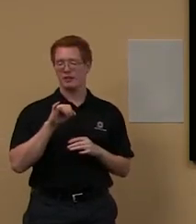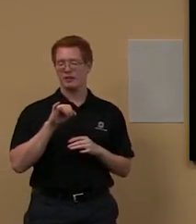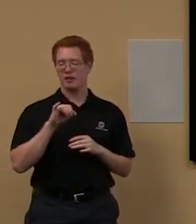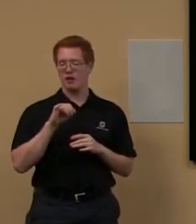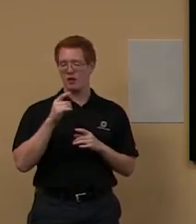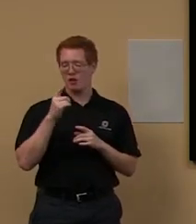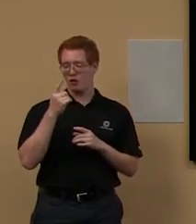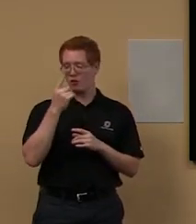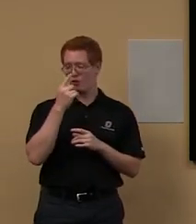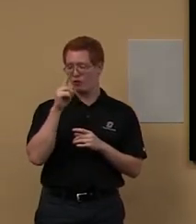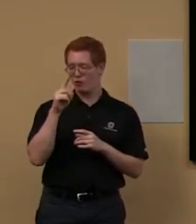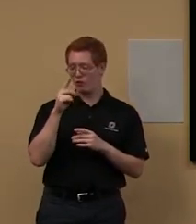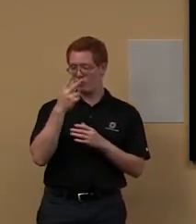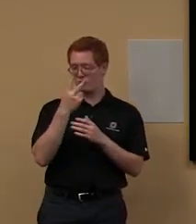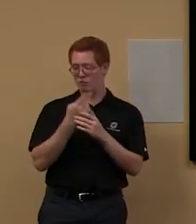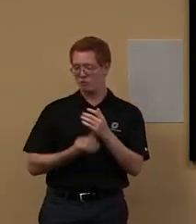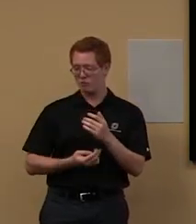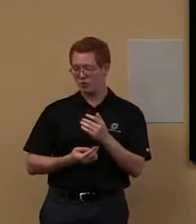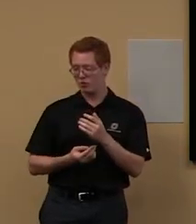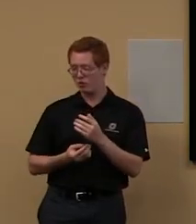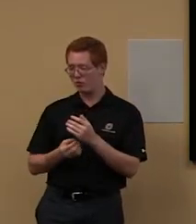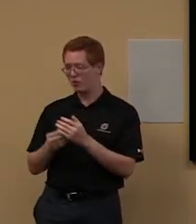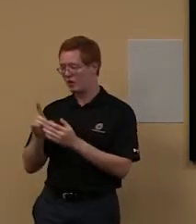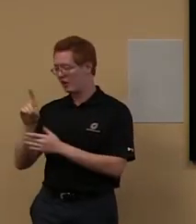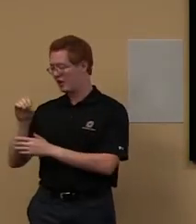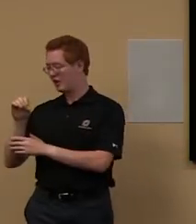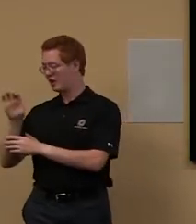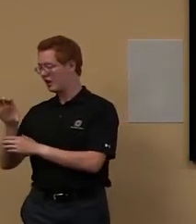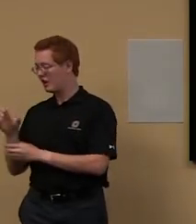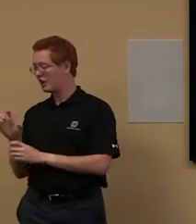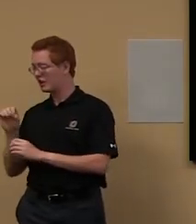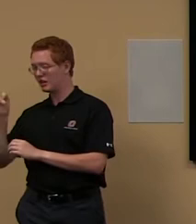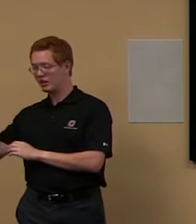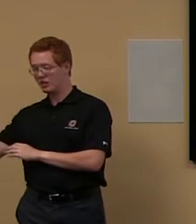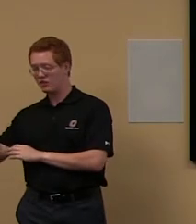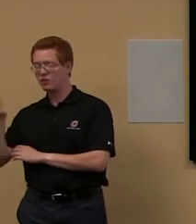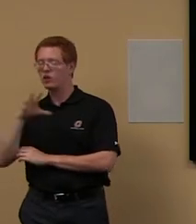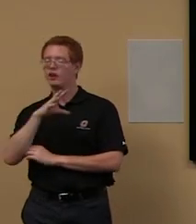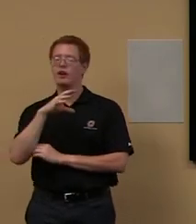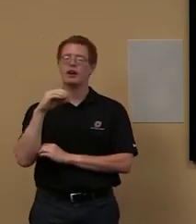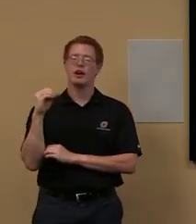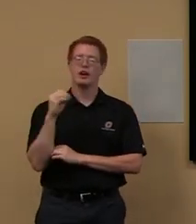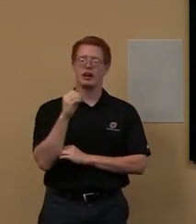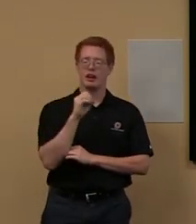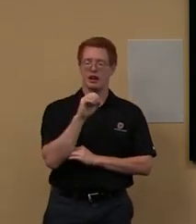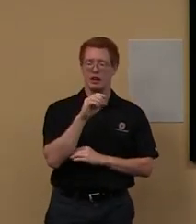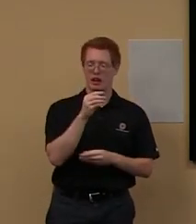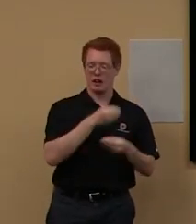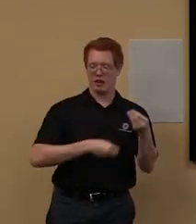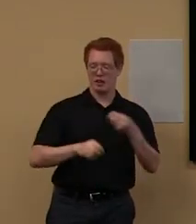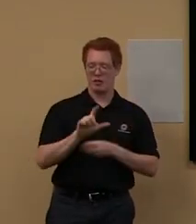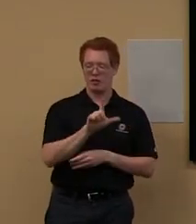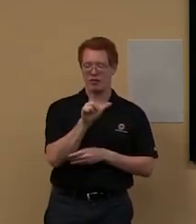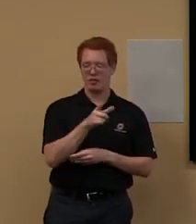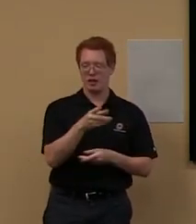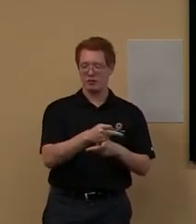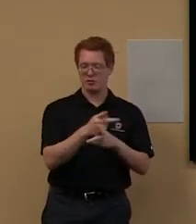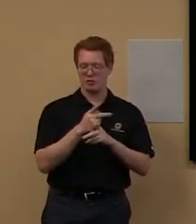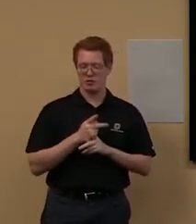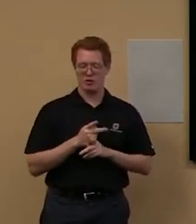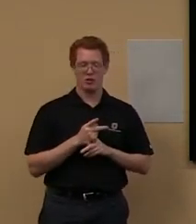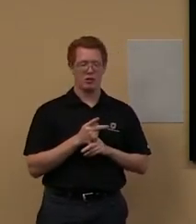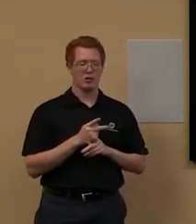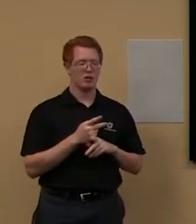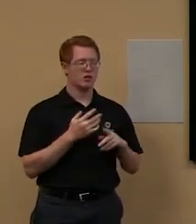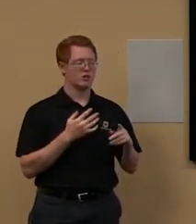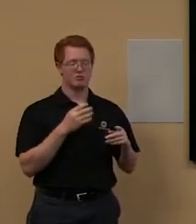or, um, document delivery, um, you would just, um, say that view full text wasn't there. And it just said,